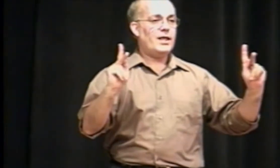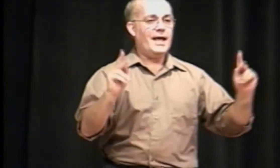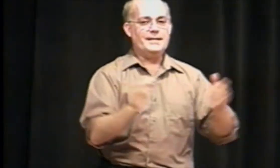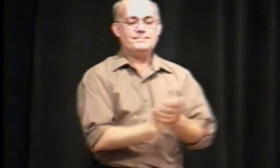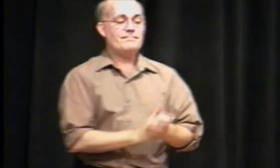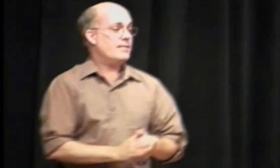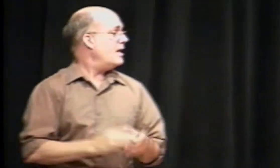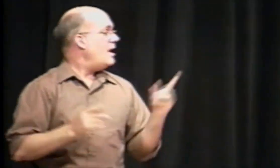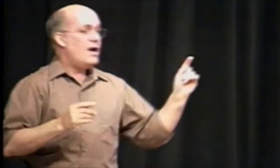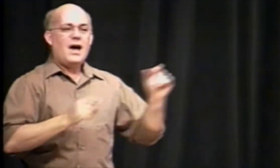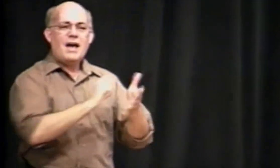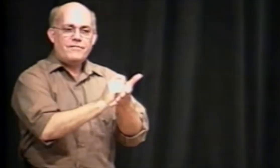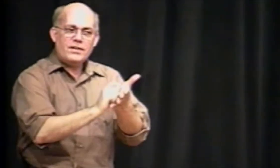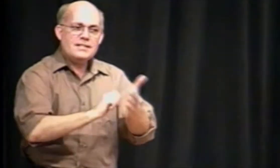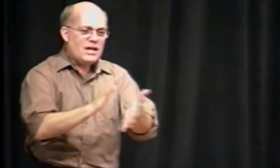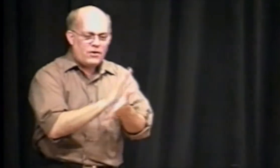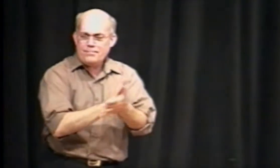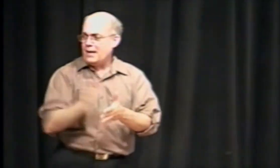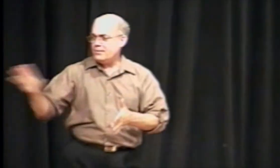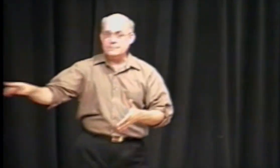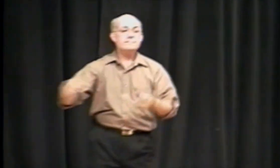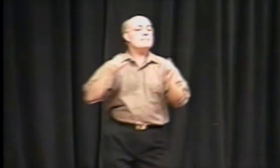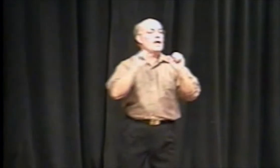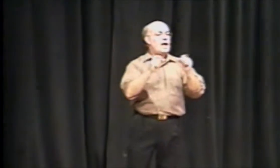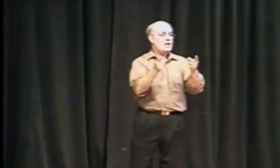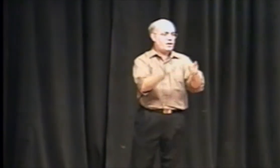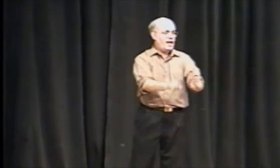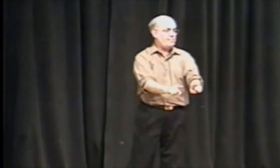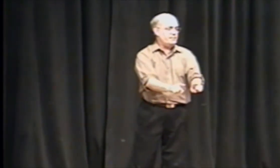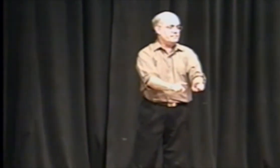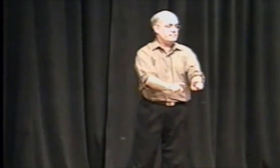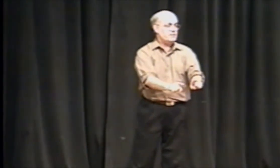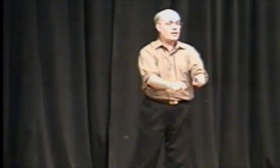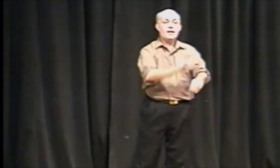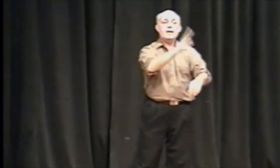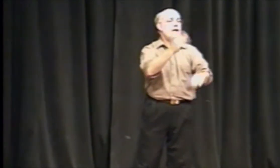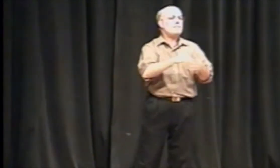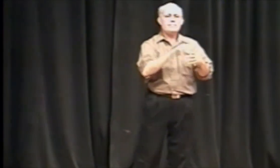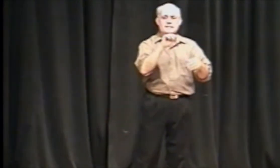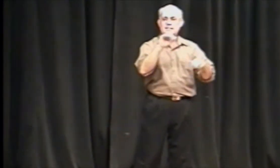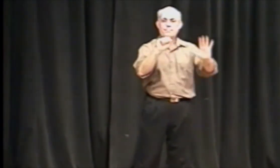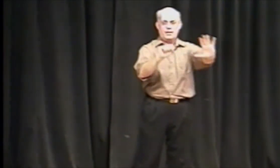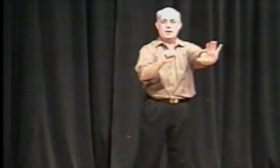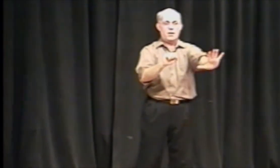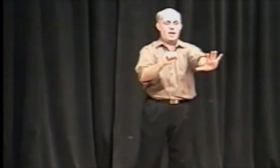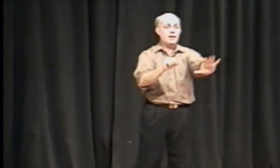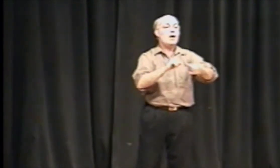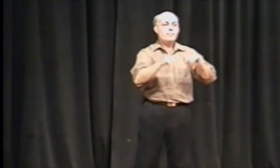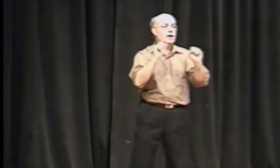Okay. I figured this out on paper and it could happen. I'm never in Mississippi. All right.